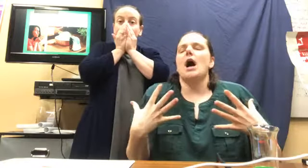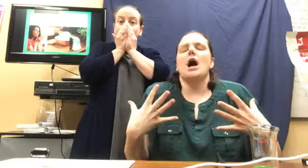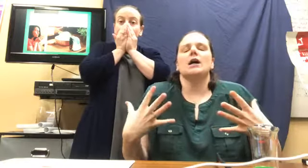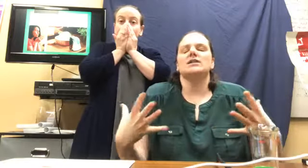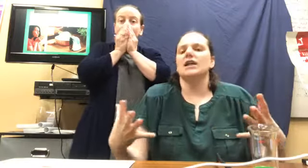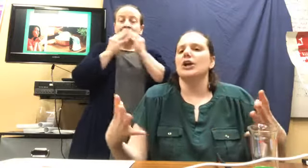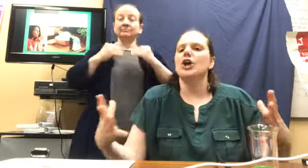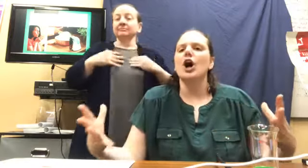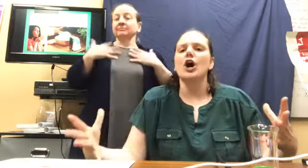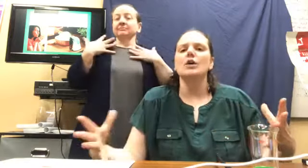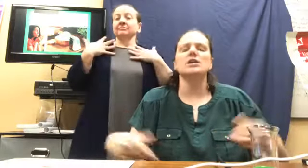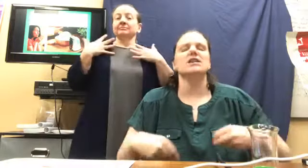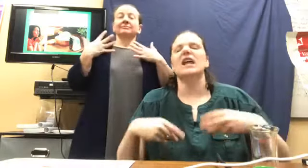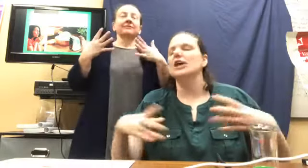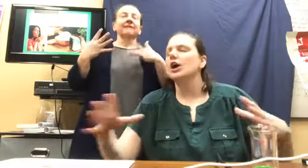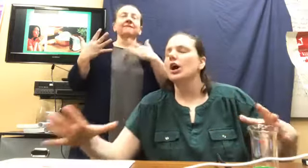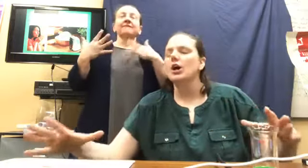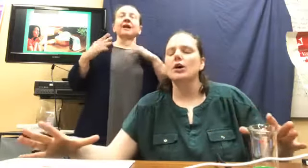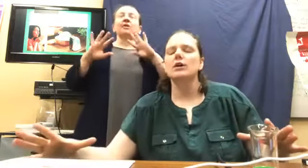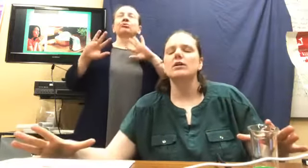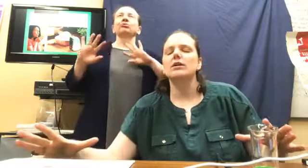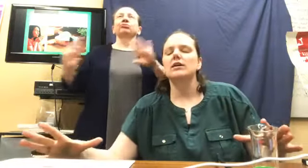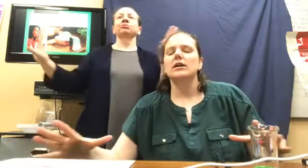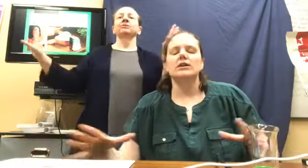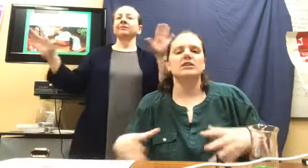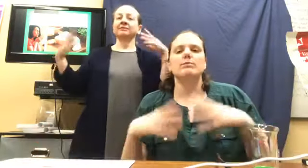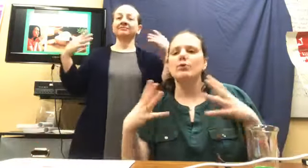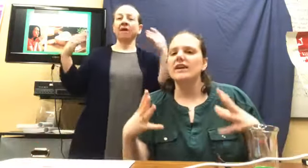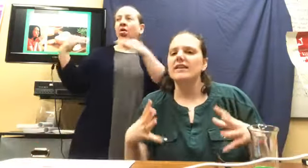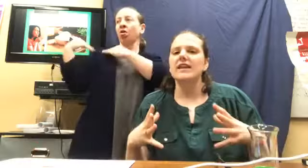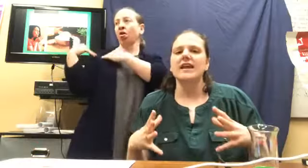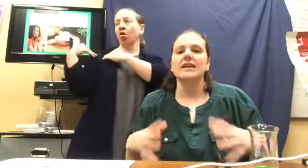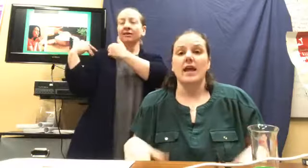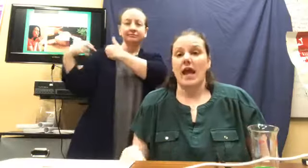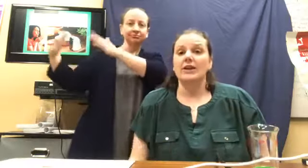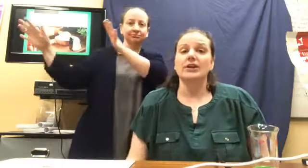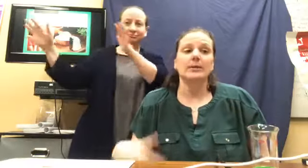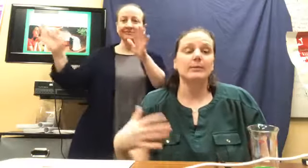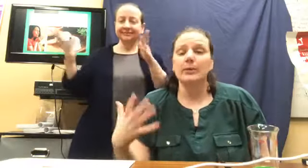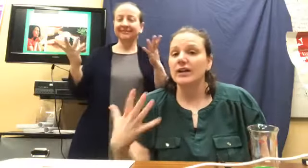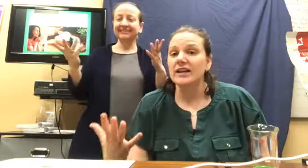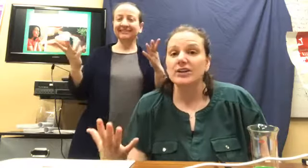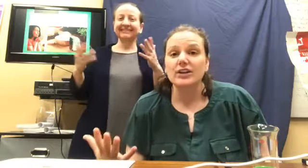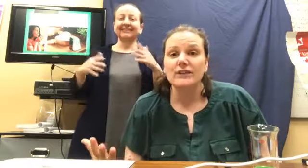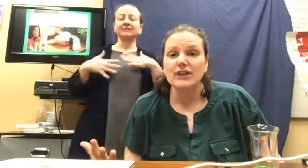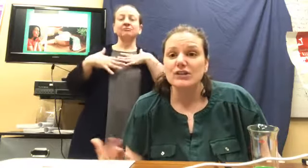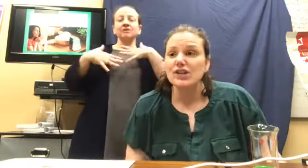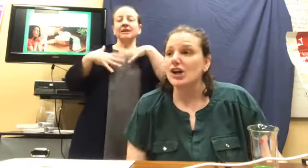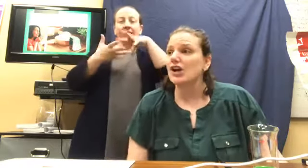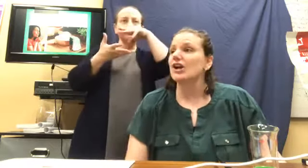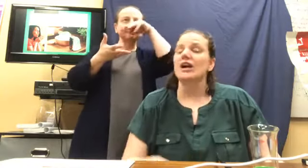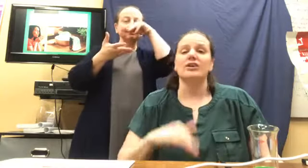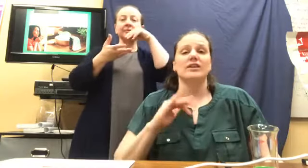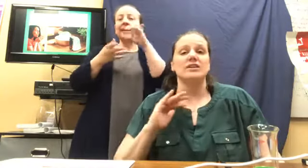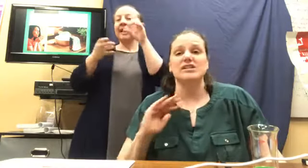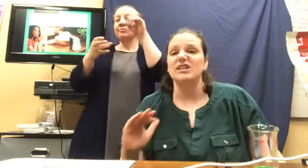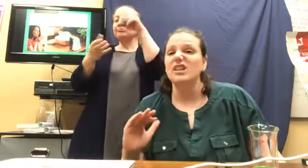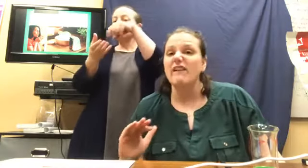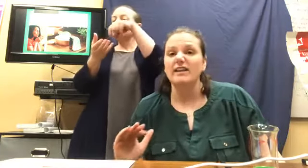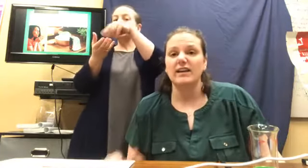ah, just let it go. Just let it go. Just breathe it in. And you're going to put it in your diffuser and you're going to just love it.